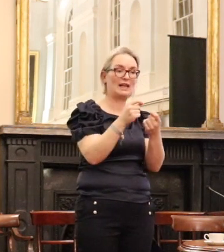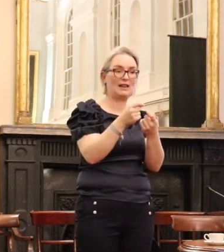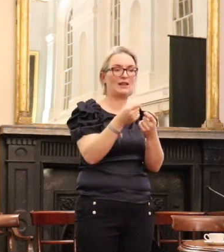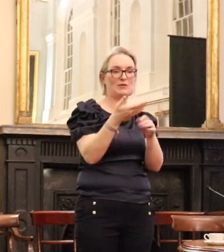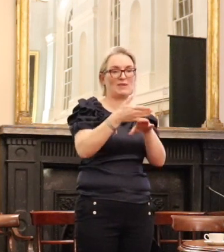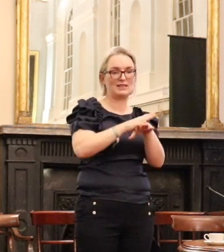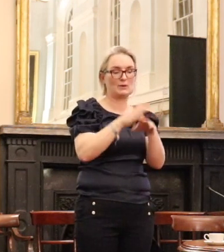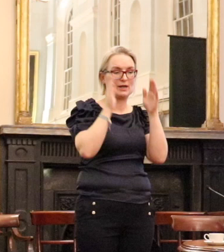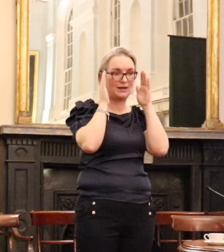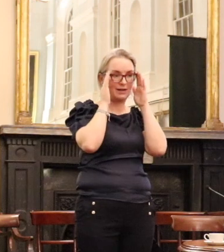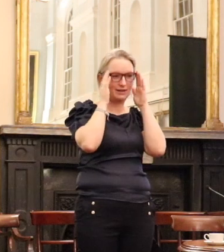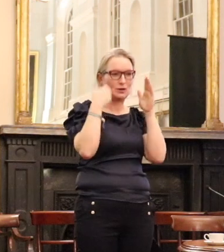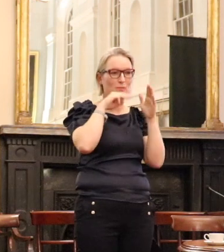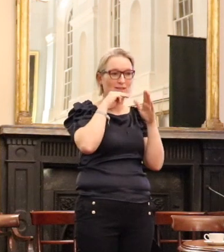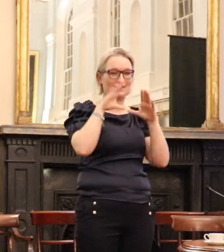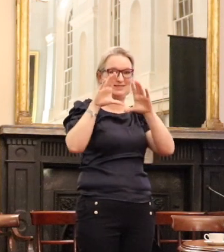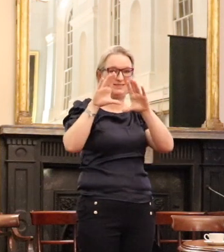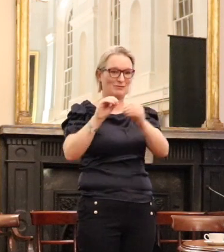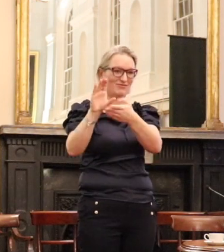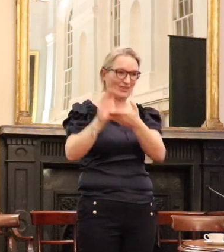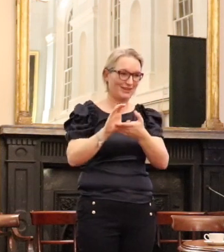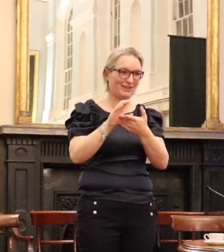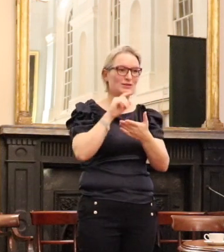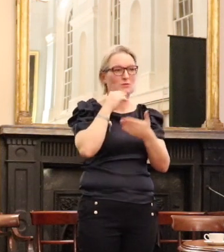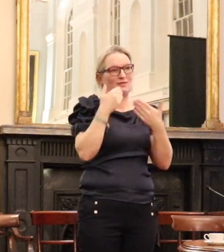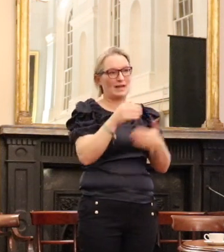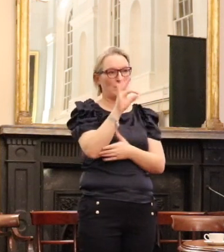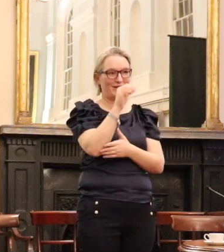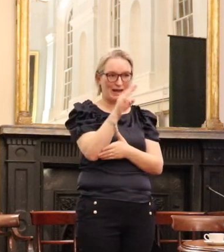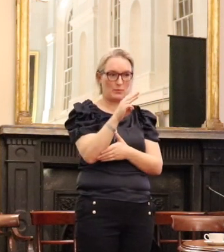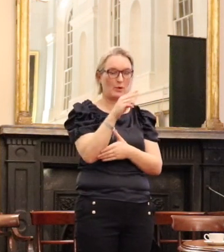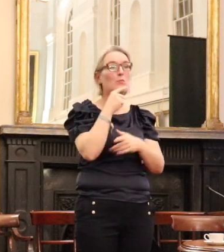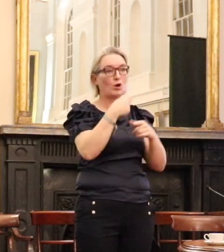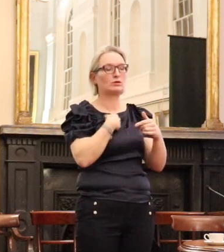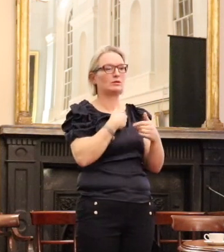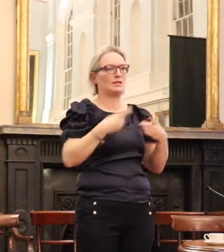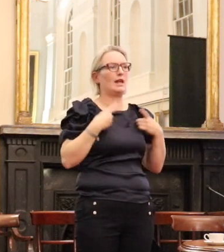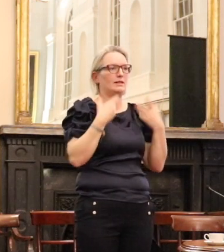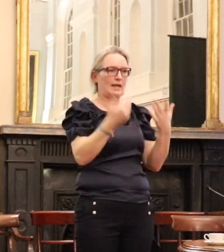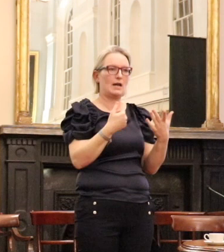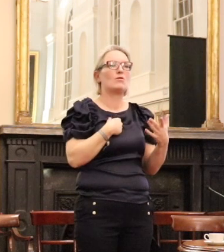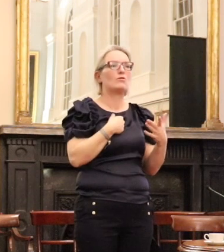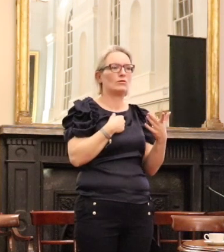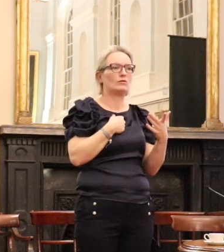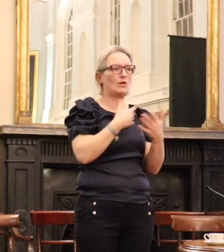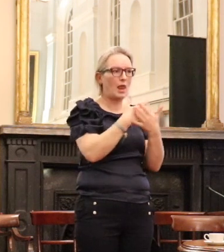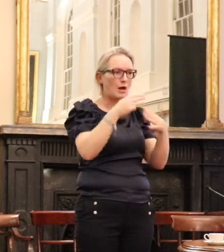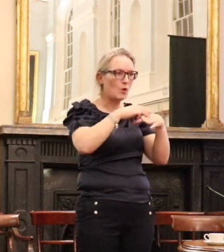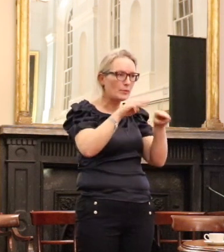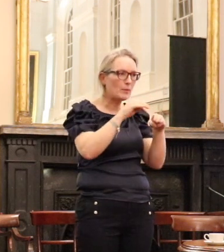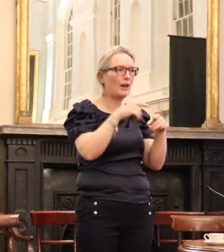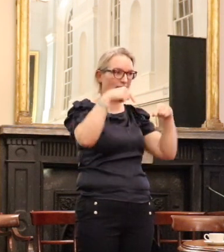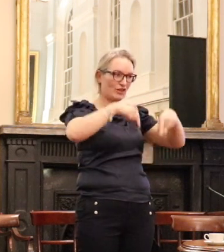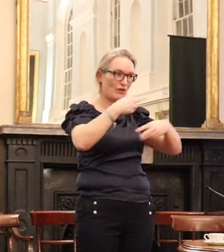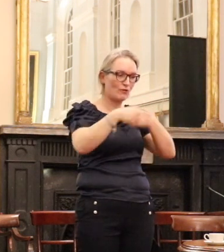world. And that left a massive gap for the fact that it's had to fill. And I'm glad to say so many people in this room have assisted that